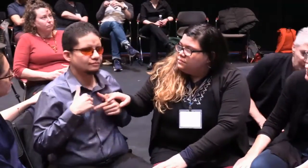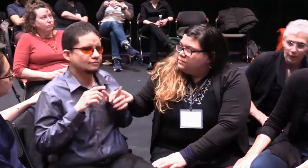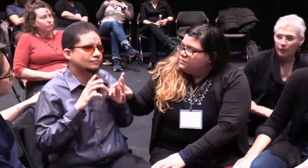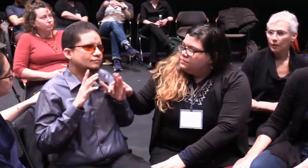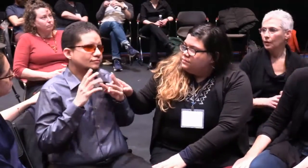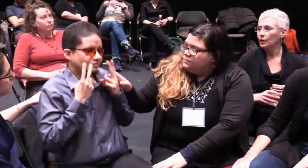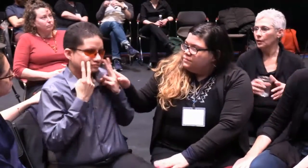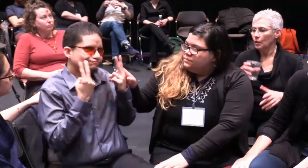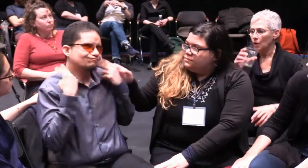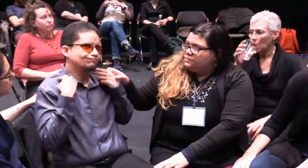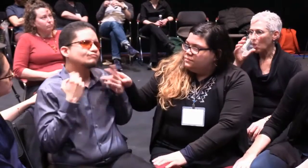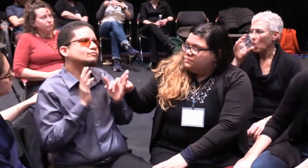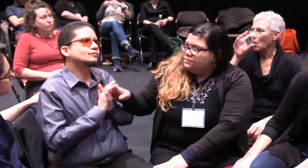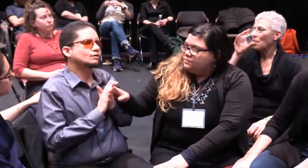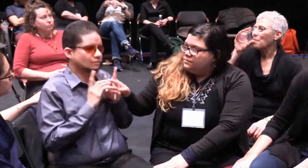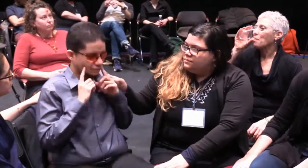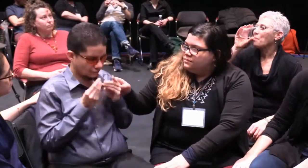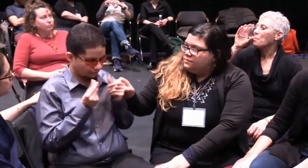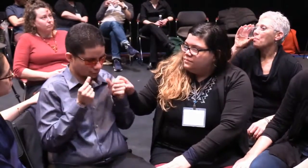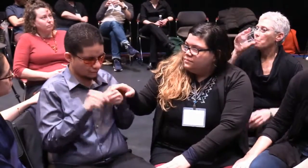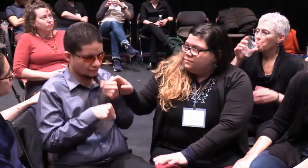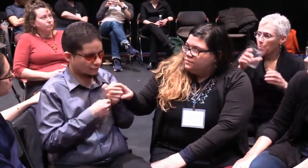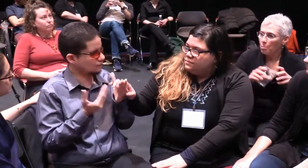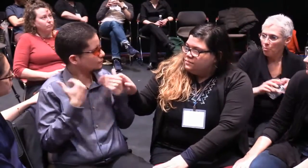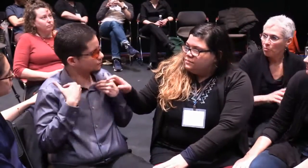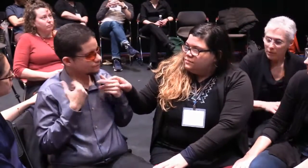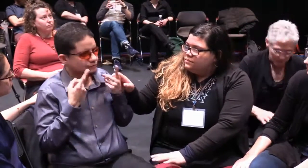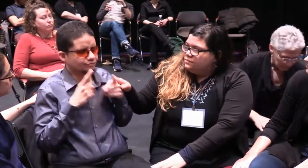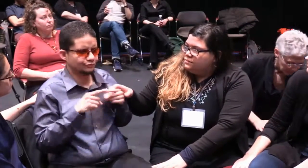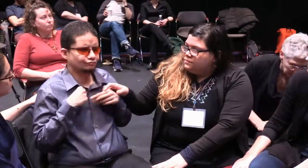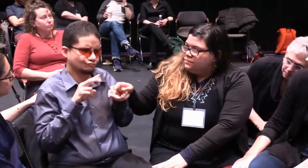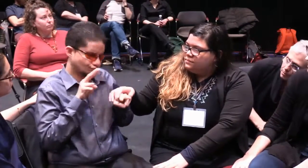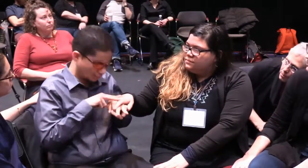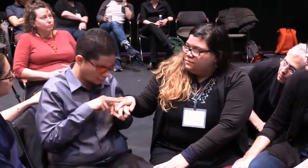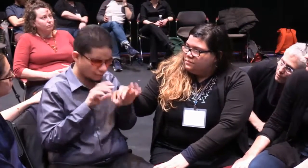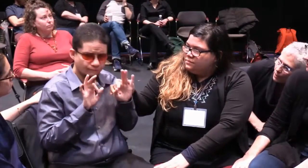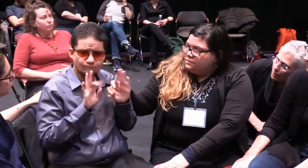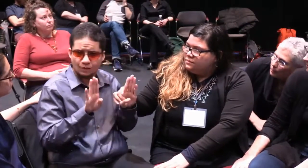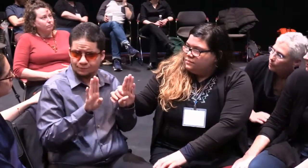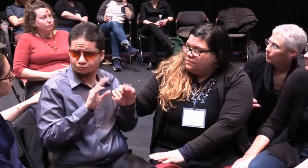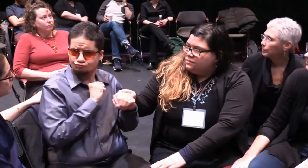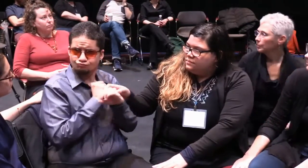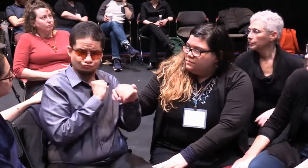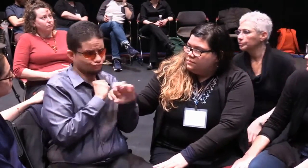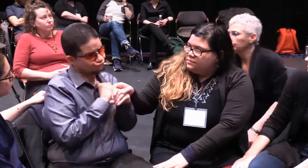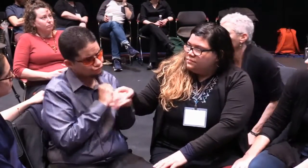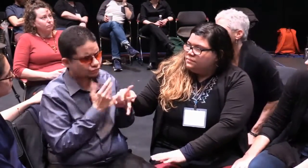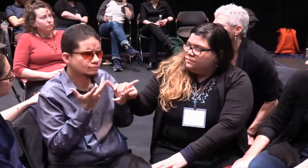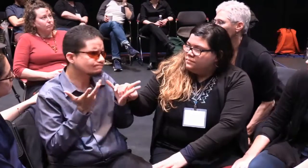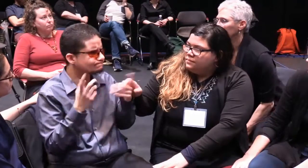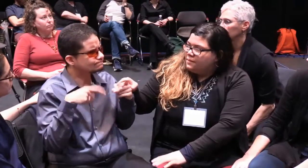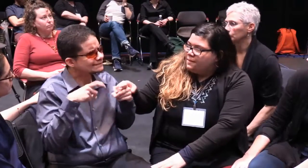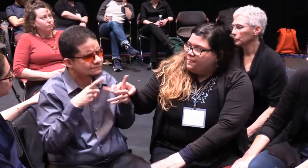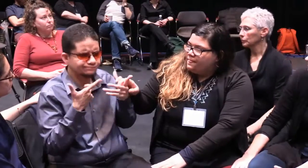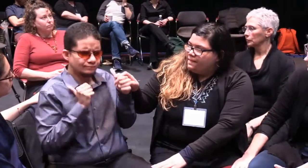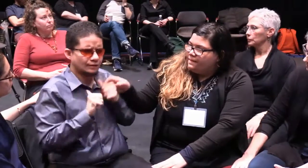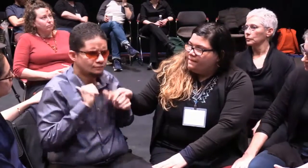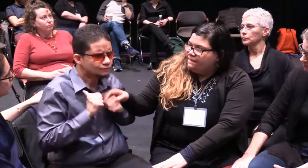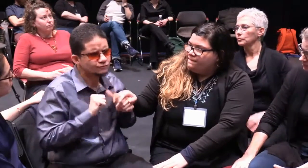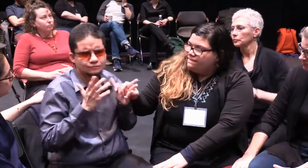I'd like to share my experience thinking about theater and looking back on my experiences. Sometimes